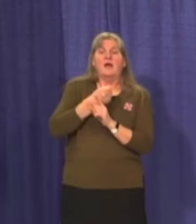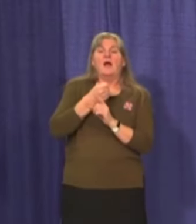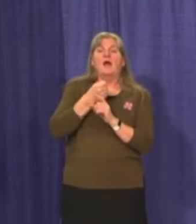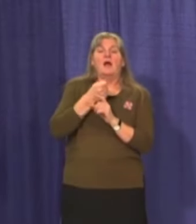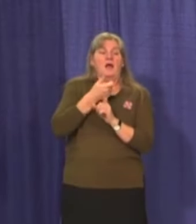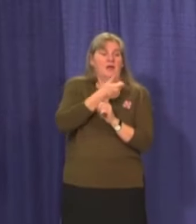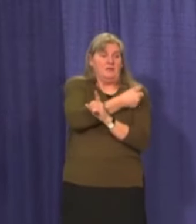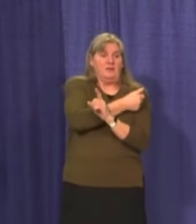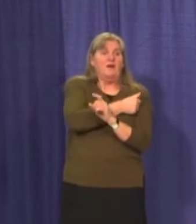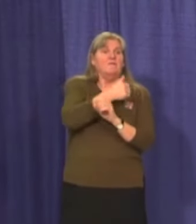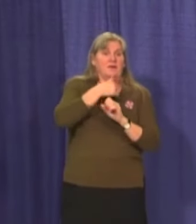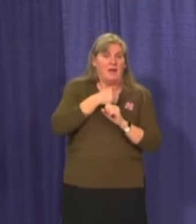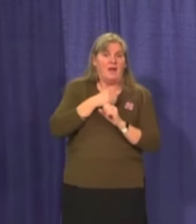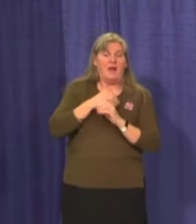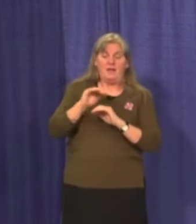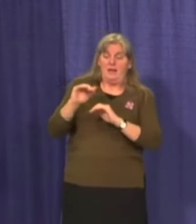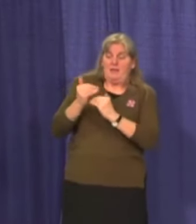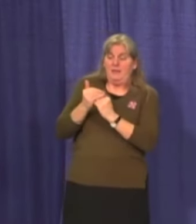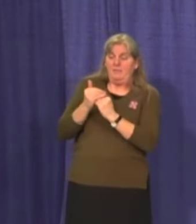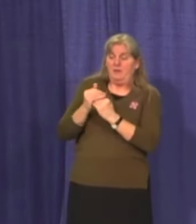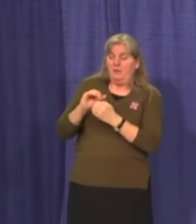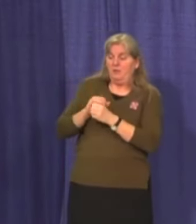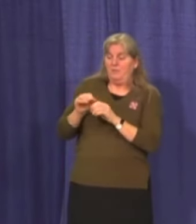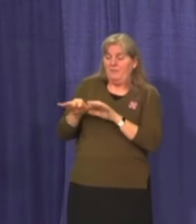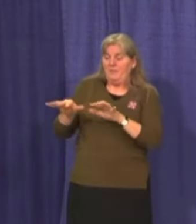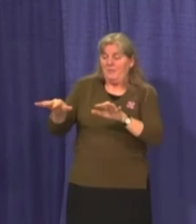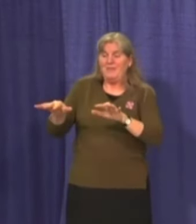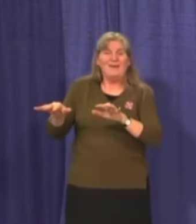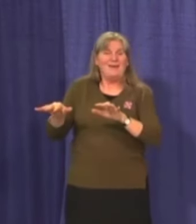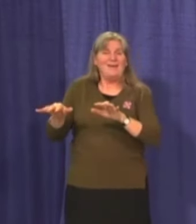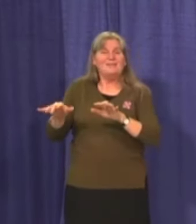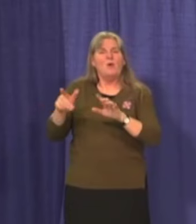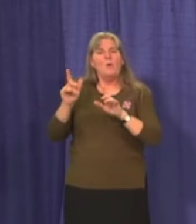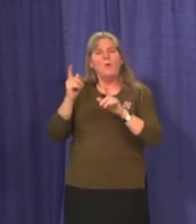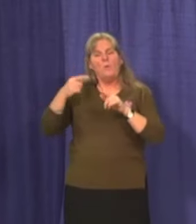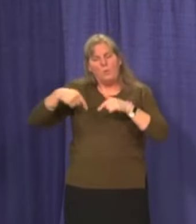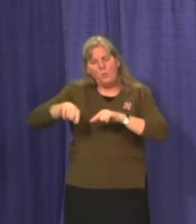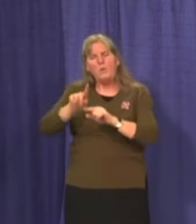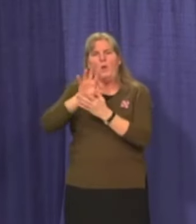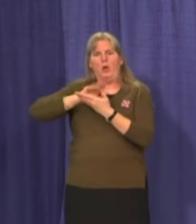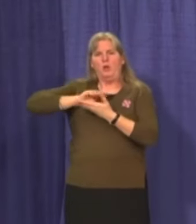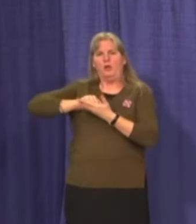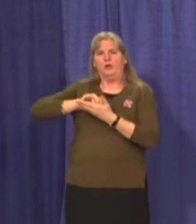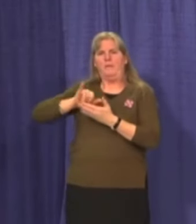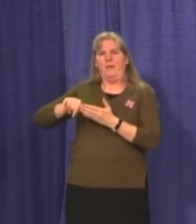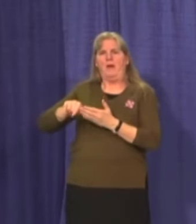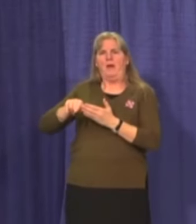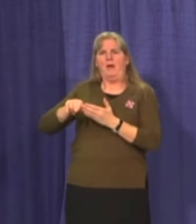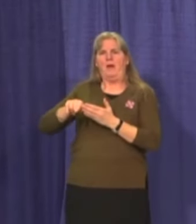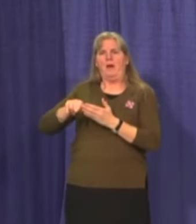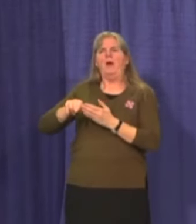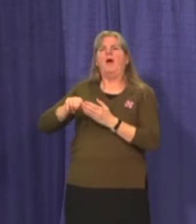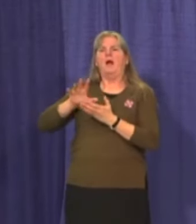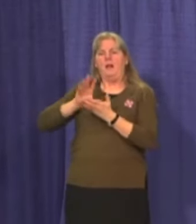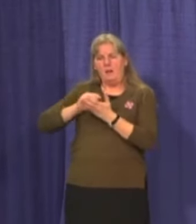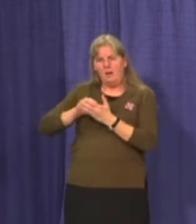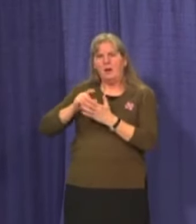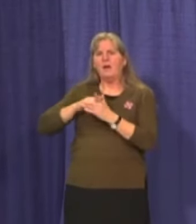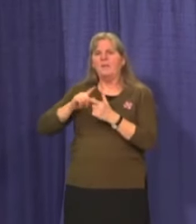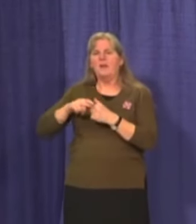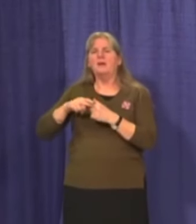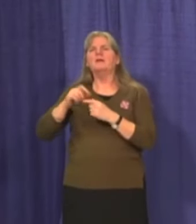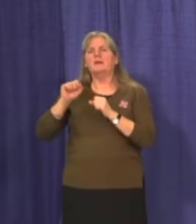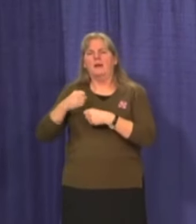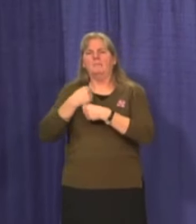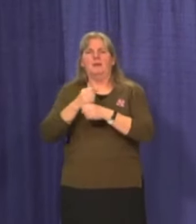transmission and asymptomatic infection. So all of that is information that we expect to have more available as, as we go